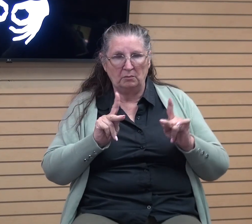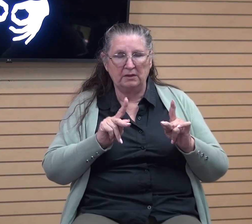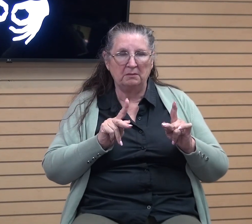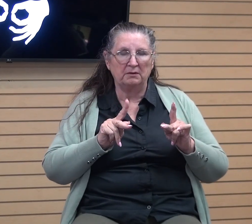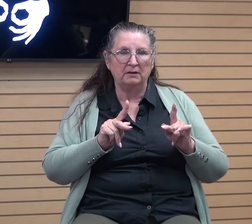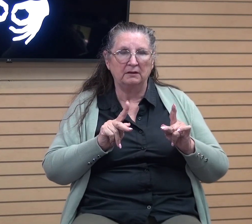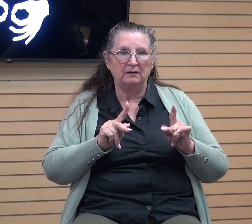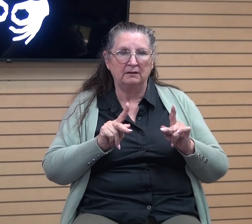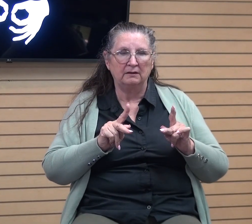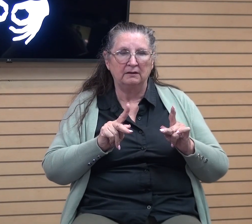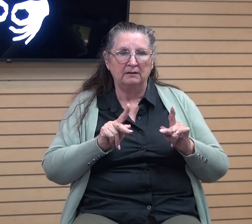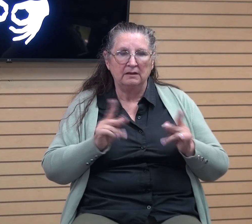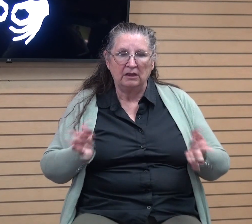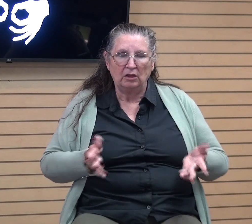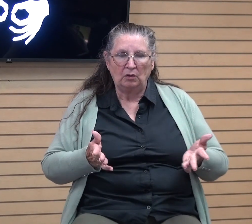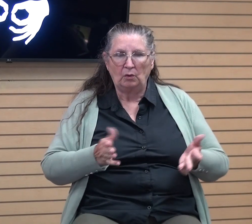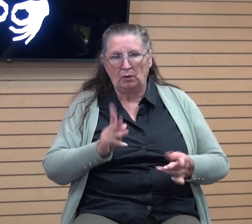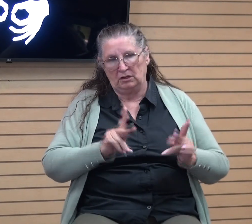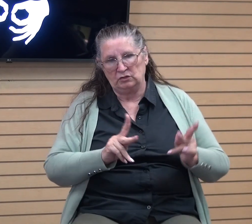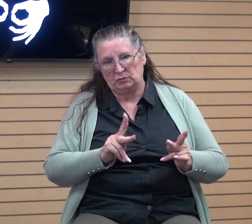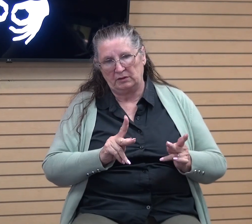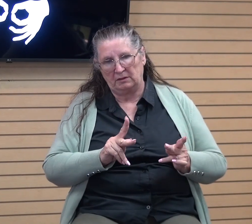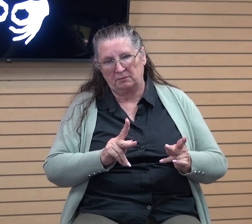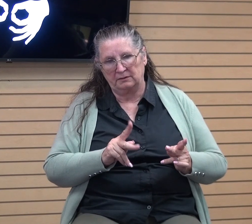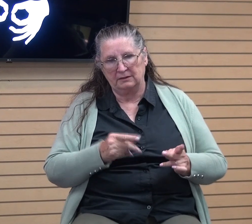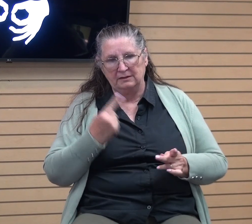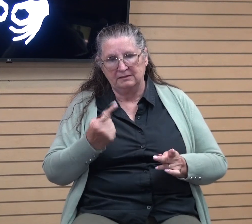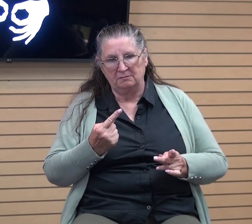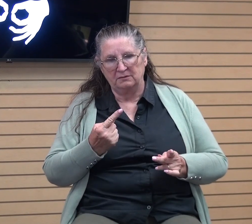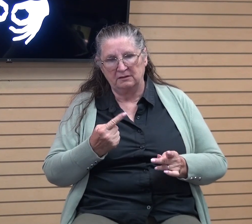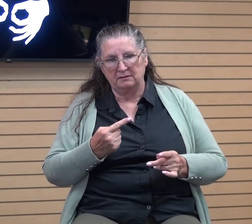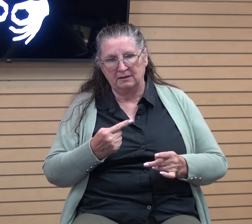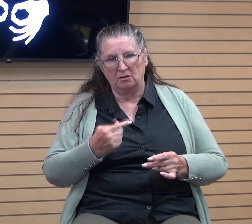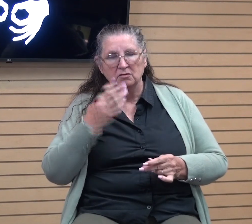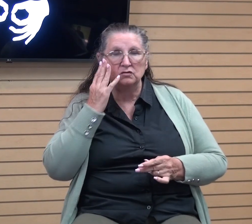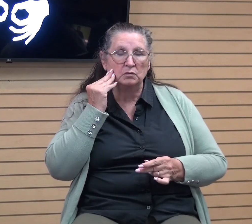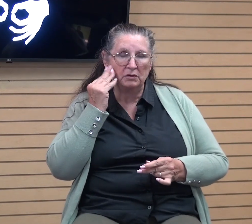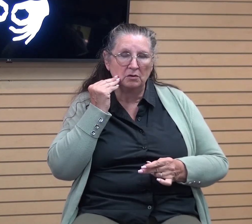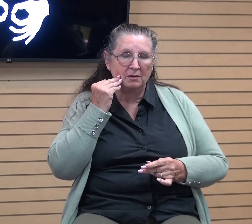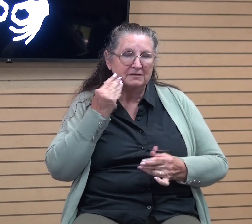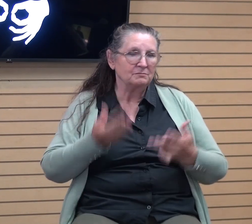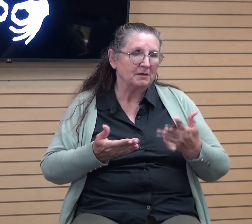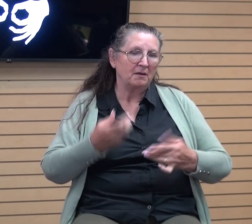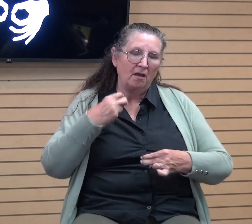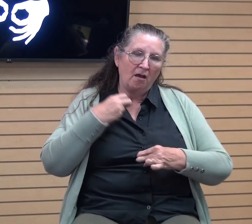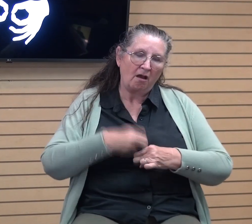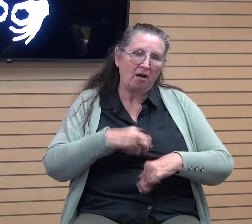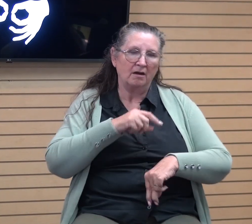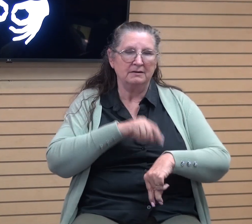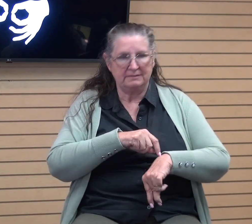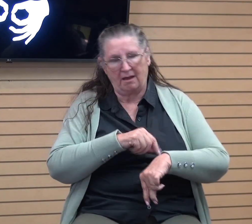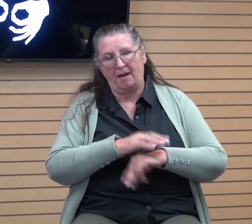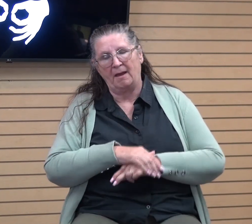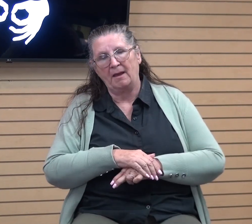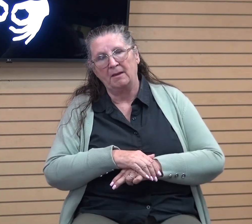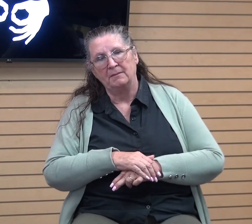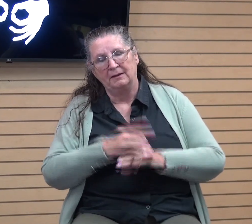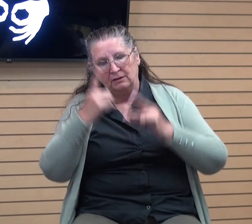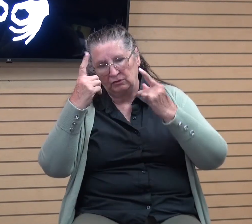kind of encourage them in something that they're going through. Maybe some hard time, some trial, maybe something